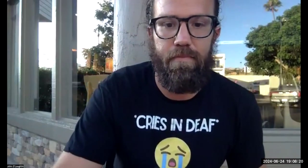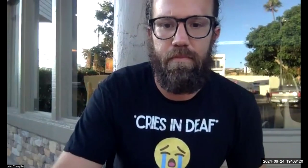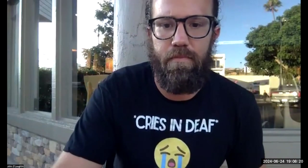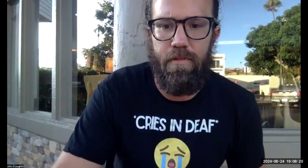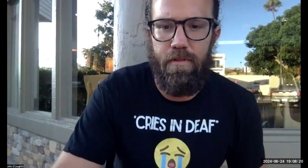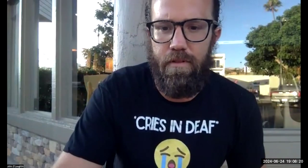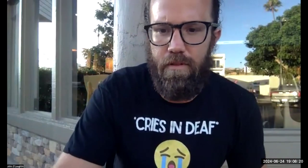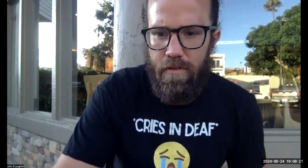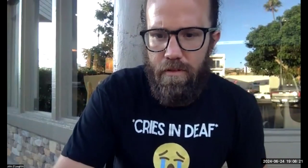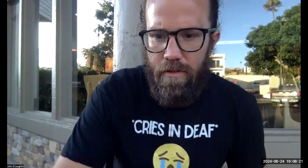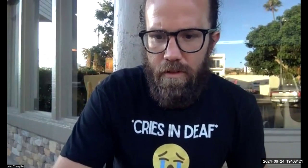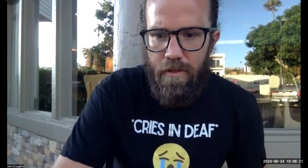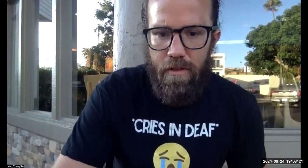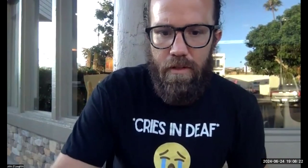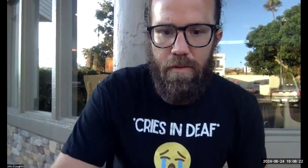you can take a look at that.